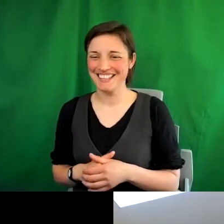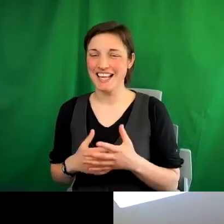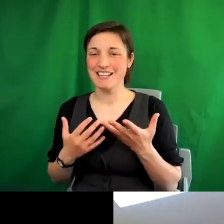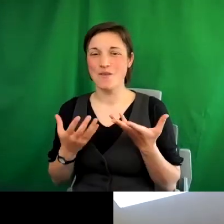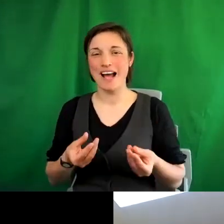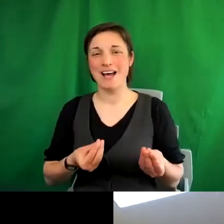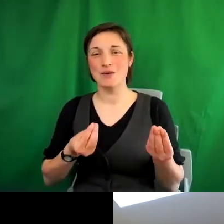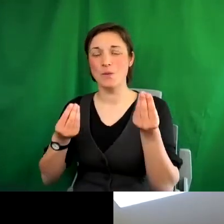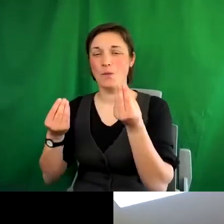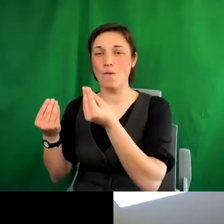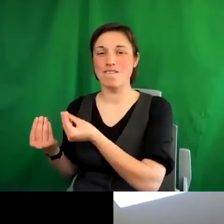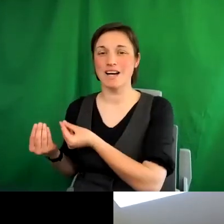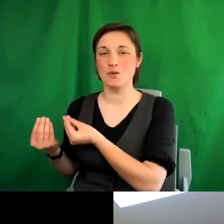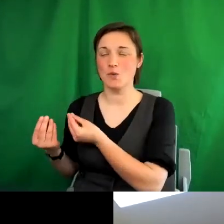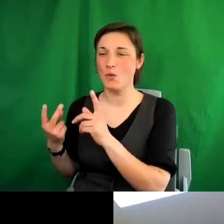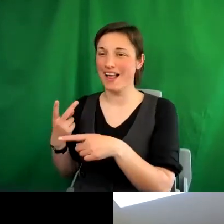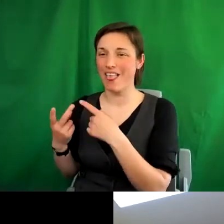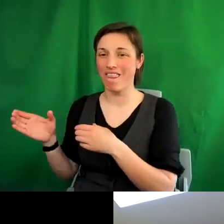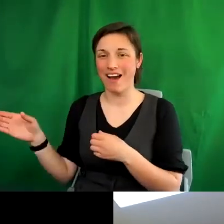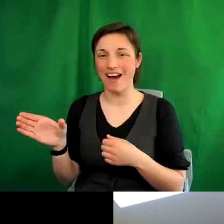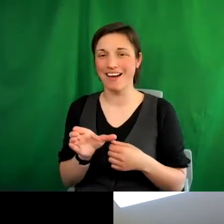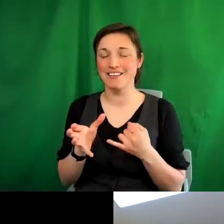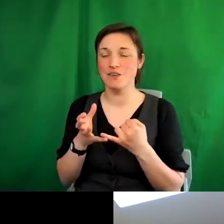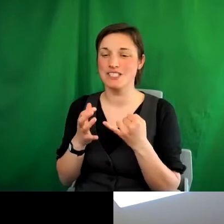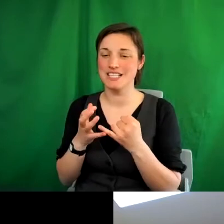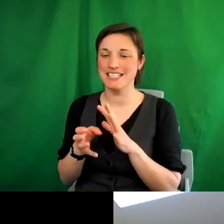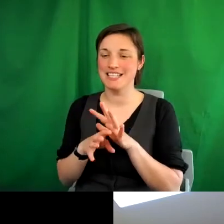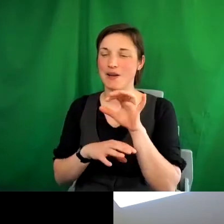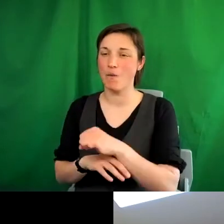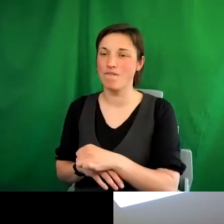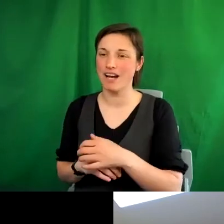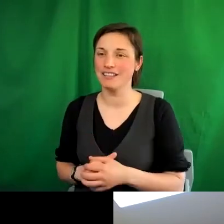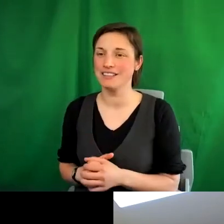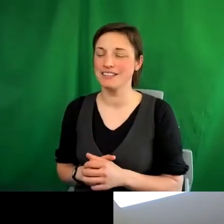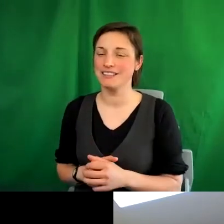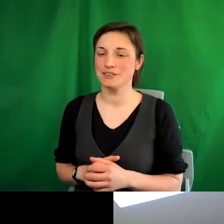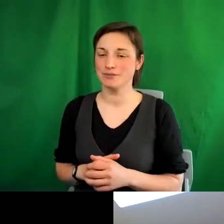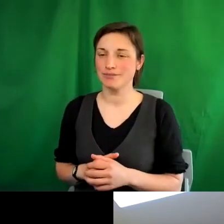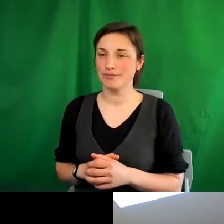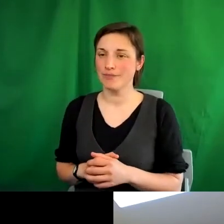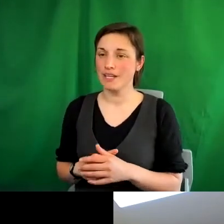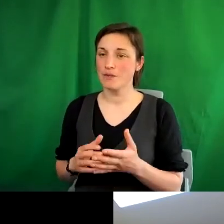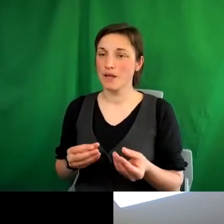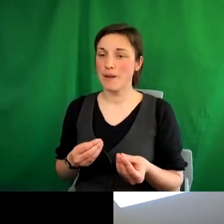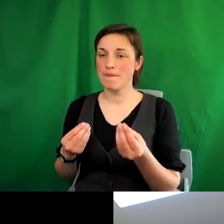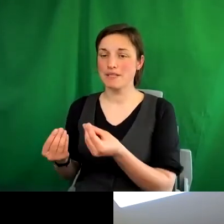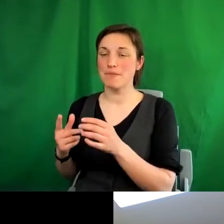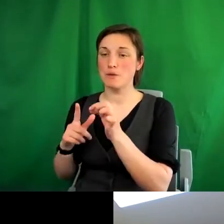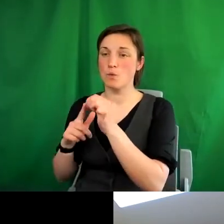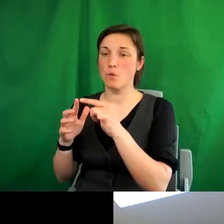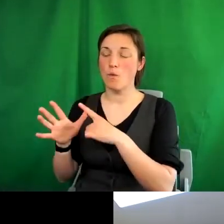pass over to a substitute for the for the conversation we can now have. So I'll pass back to you, Paul.